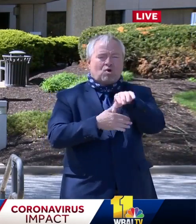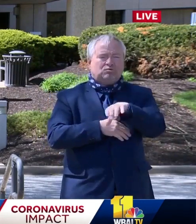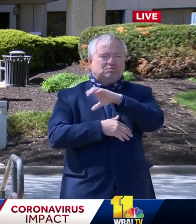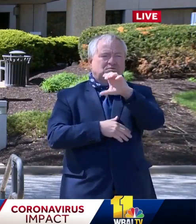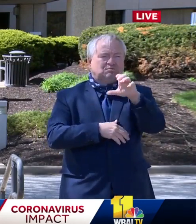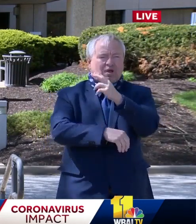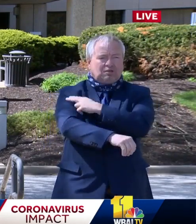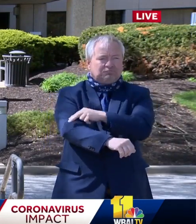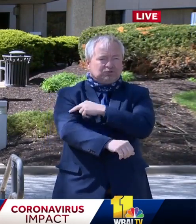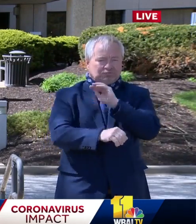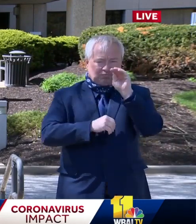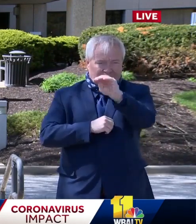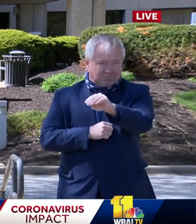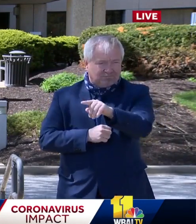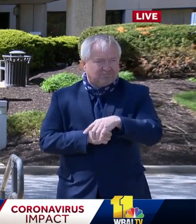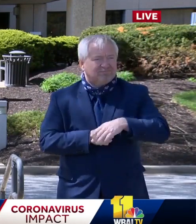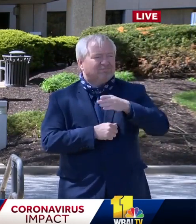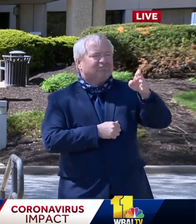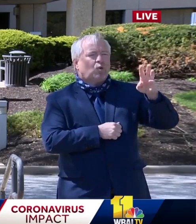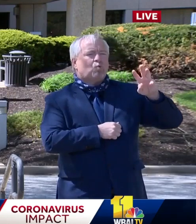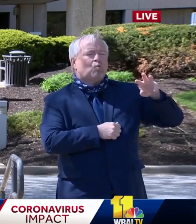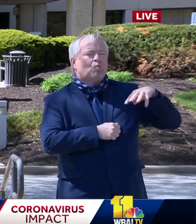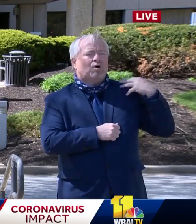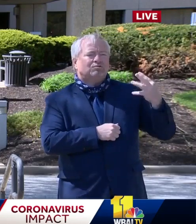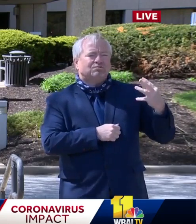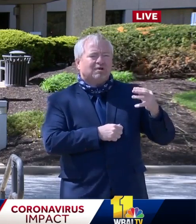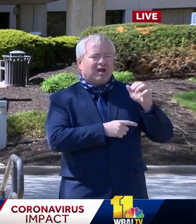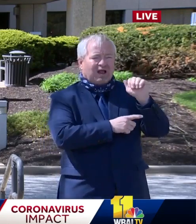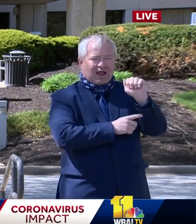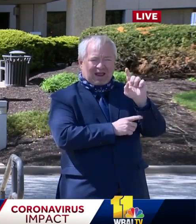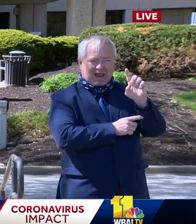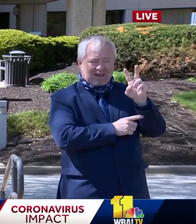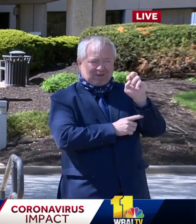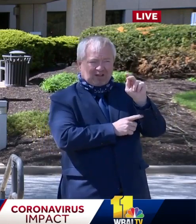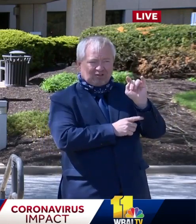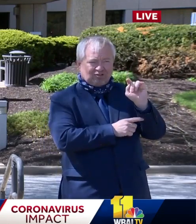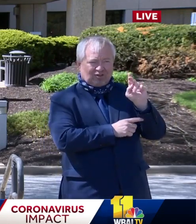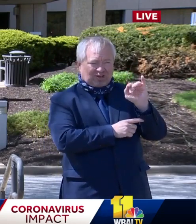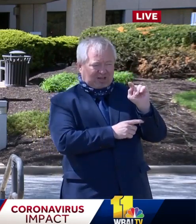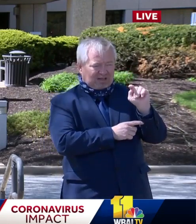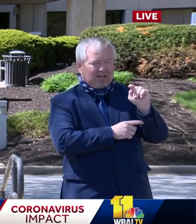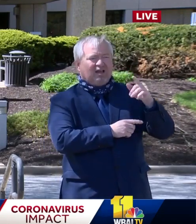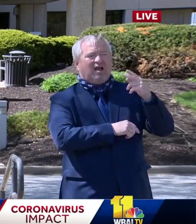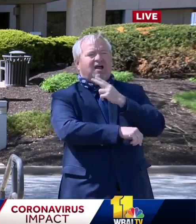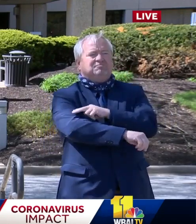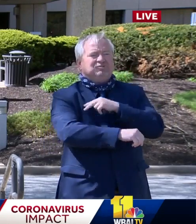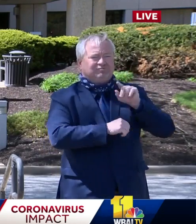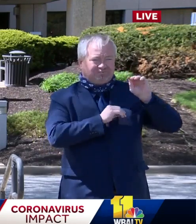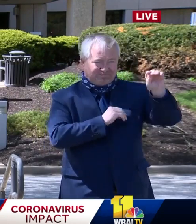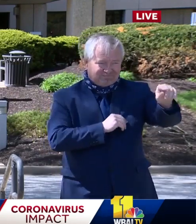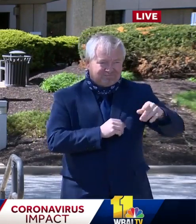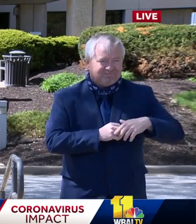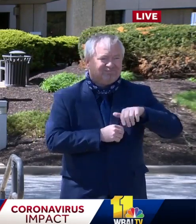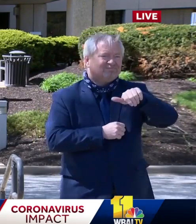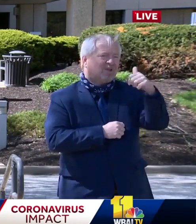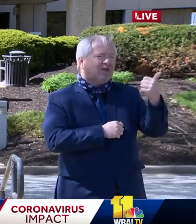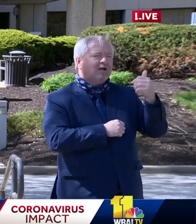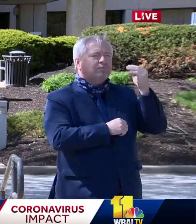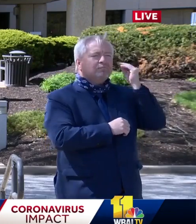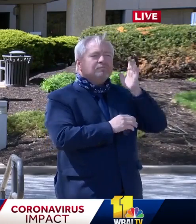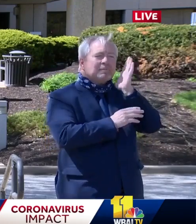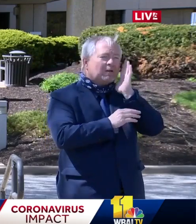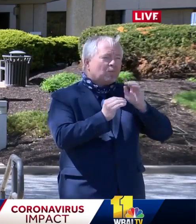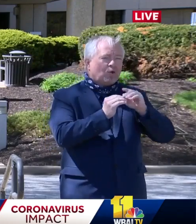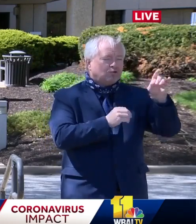and also along with 100 additional beds at Jessup and at Hagerstown to address the